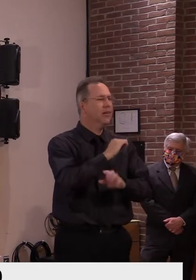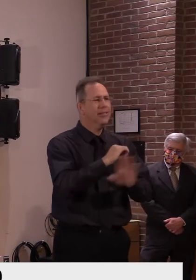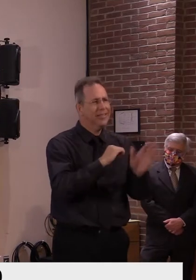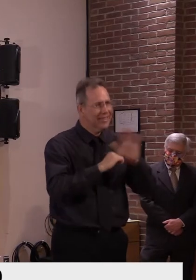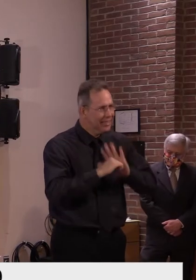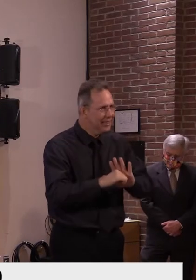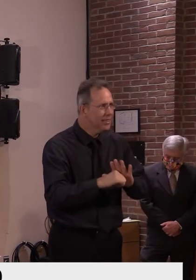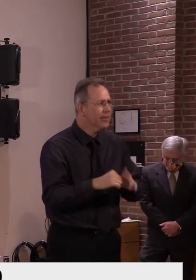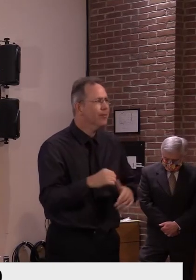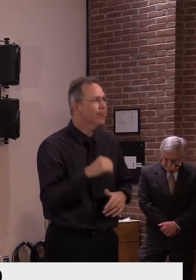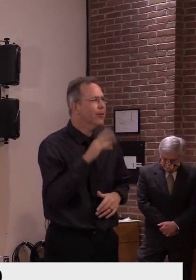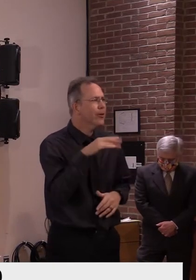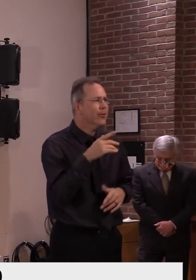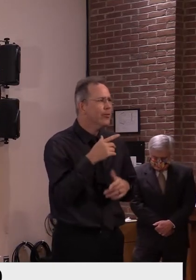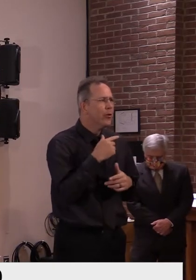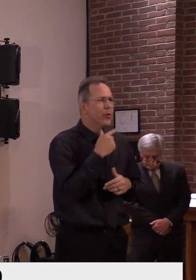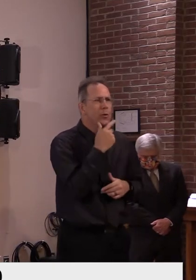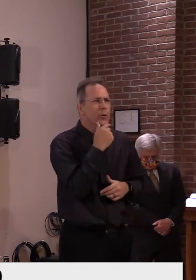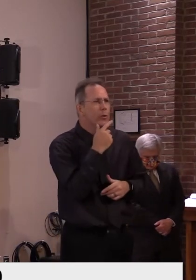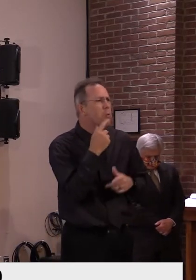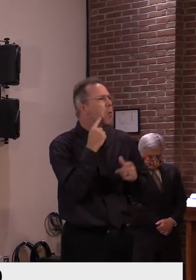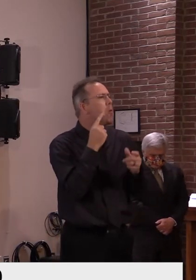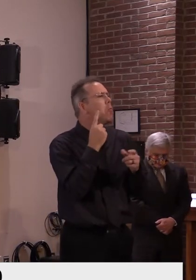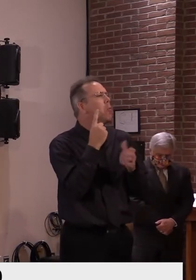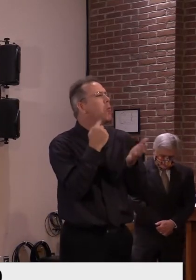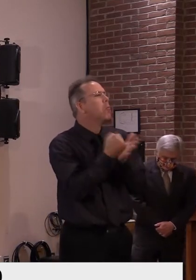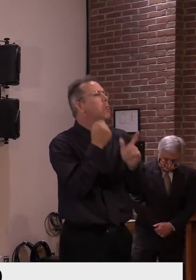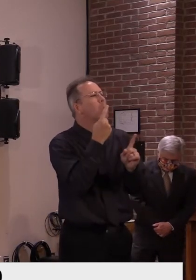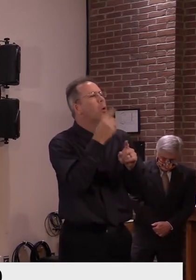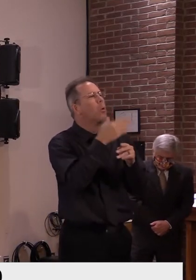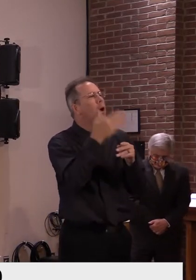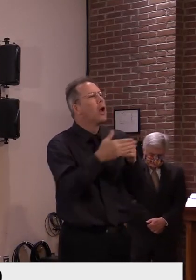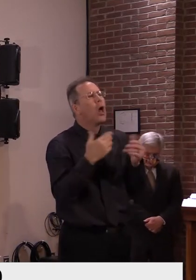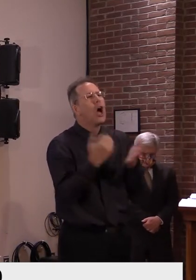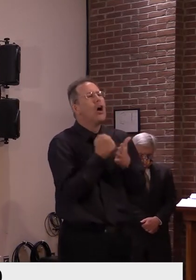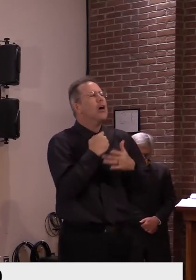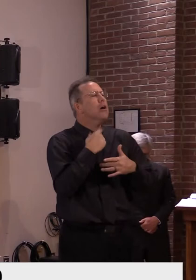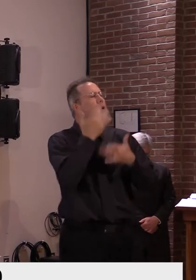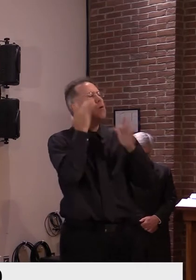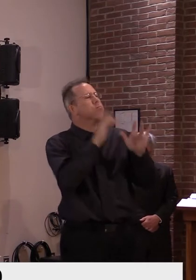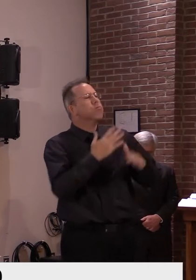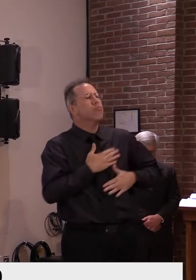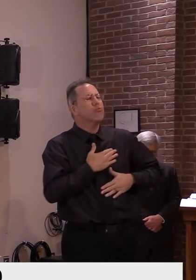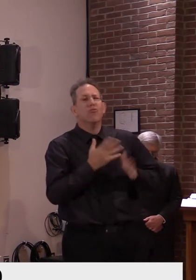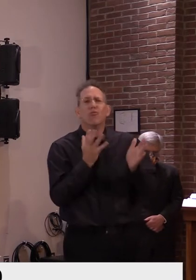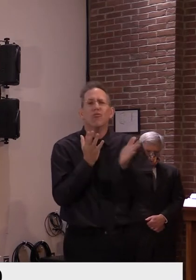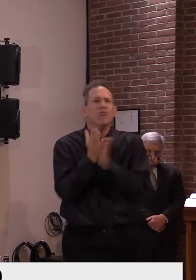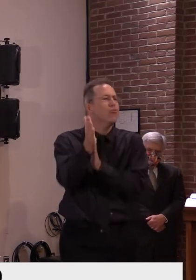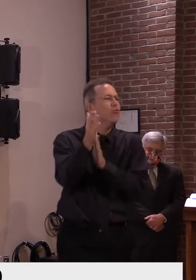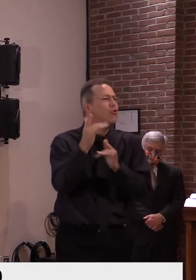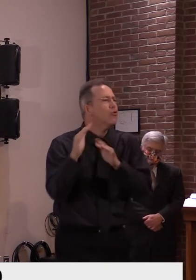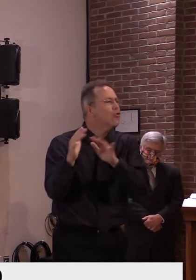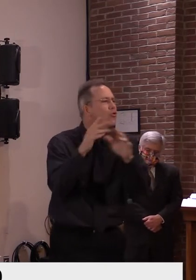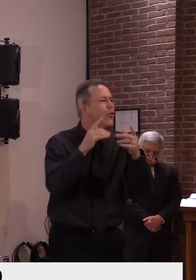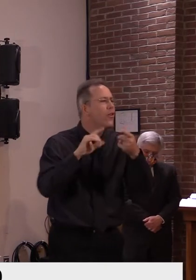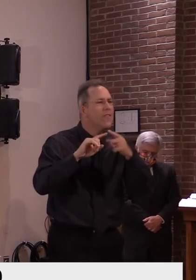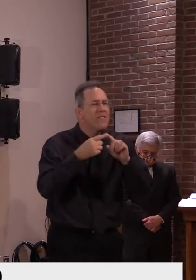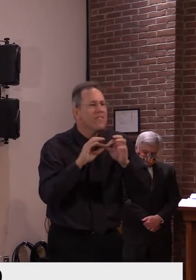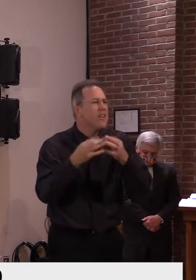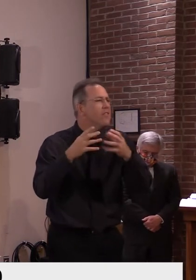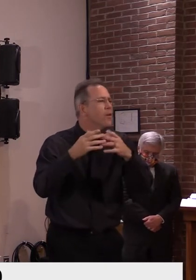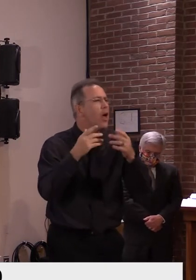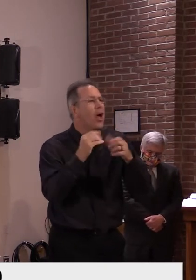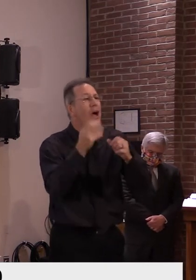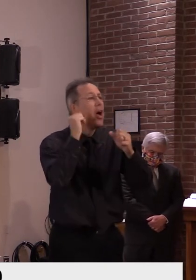it's for a recreational activity, whether it's for Thanksgiving or even Halloween. Like other aspects of our